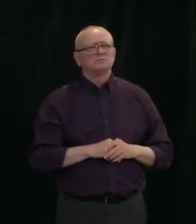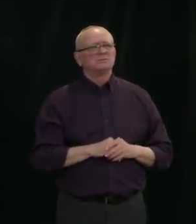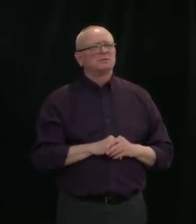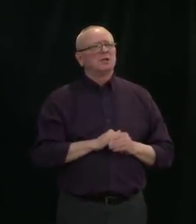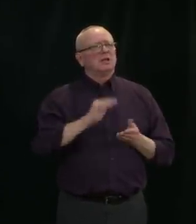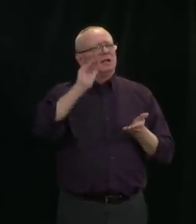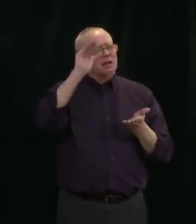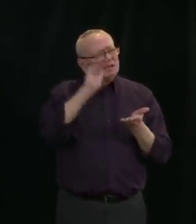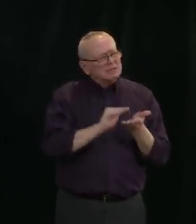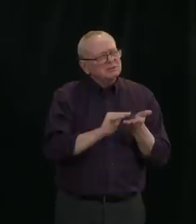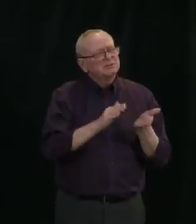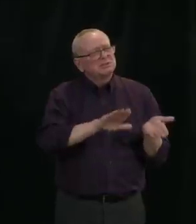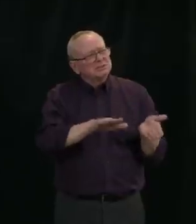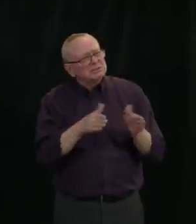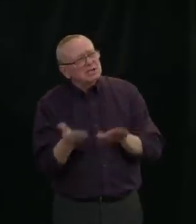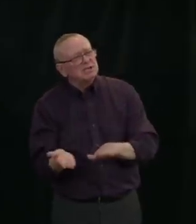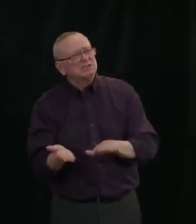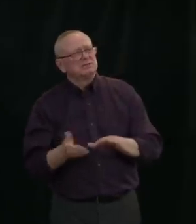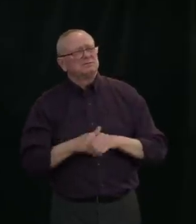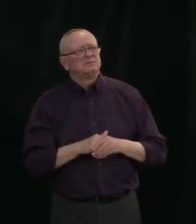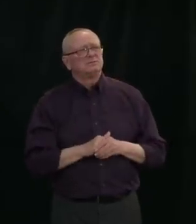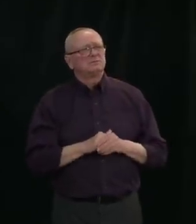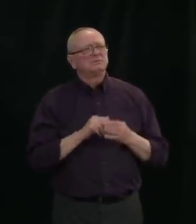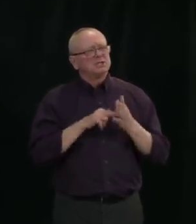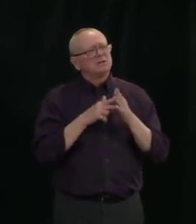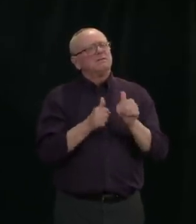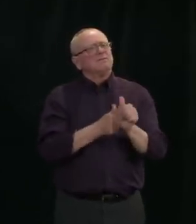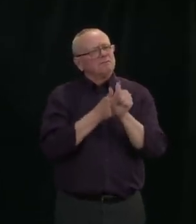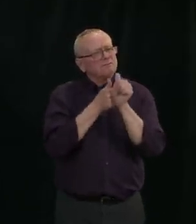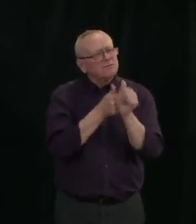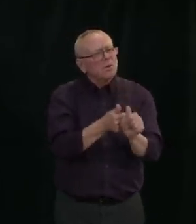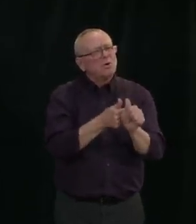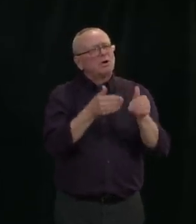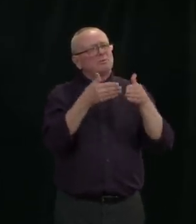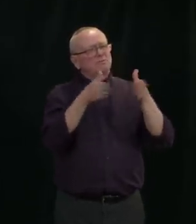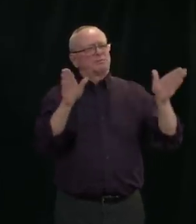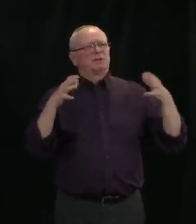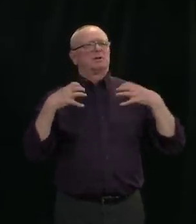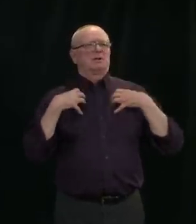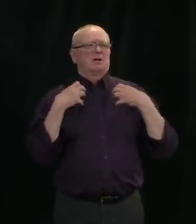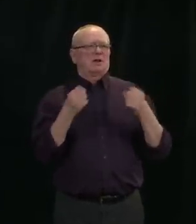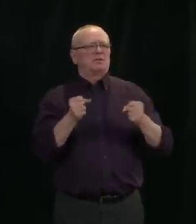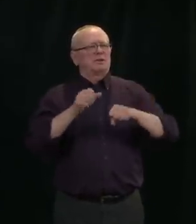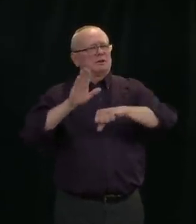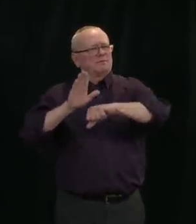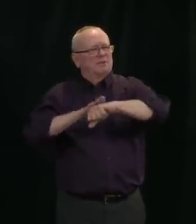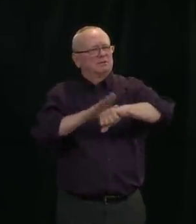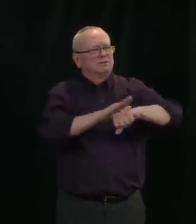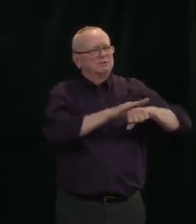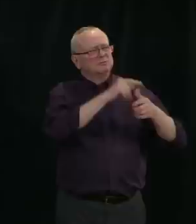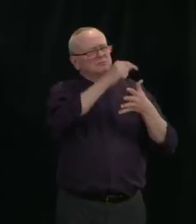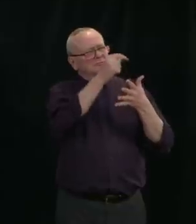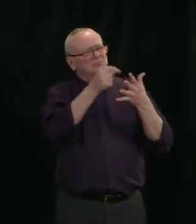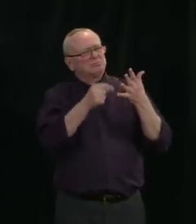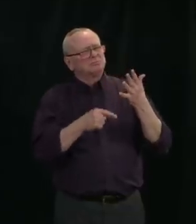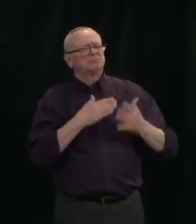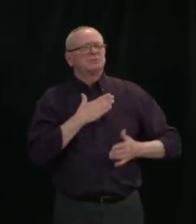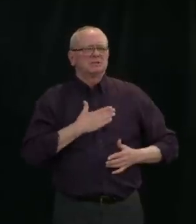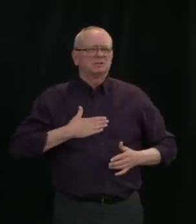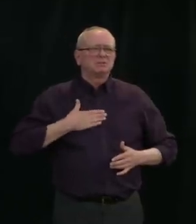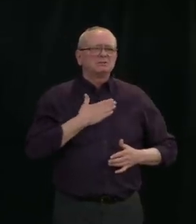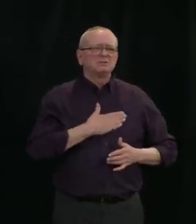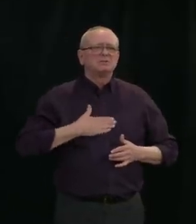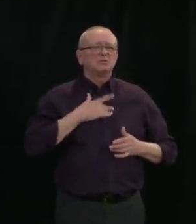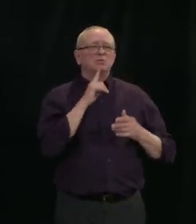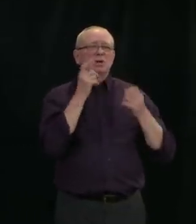families in our province today, and I extend my sincere condolences to each and every one of them and all the loved ones